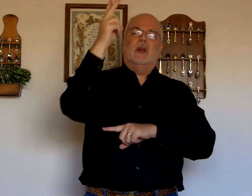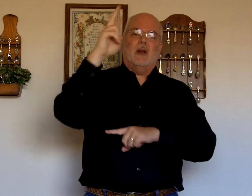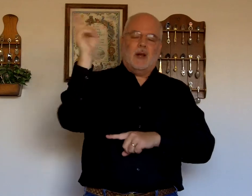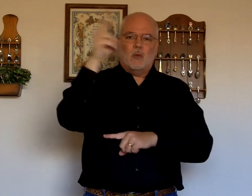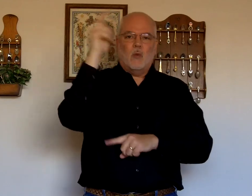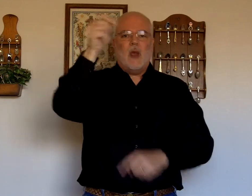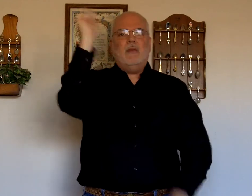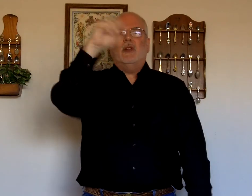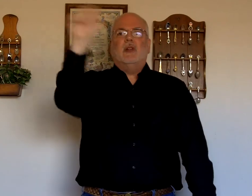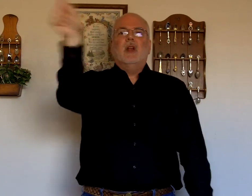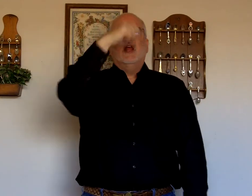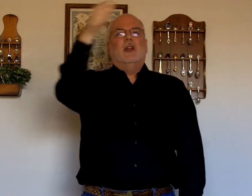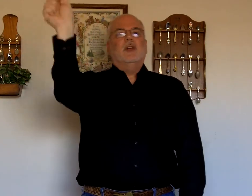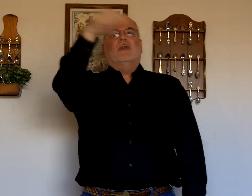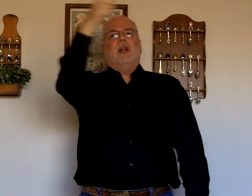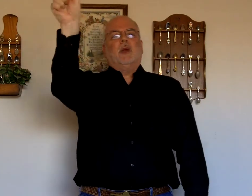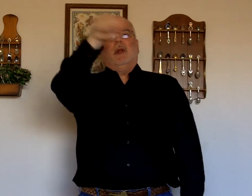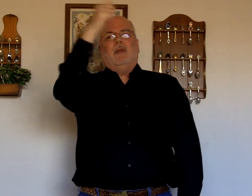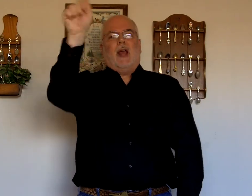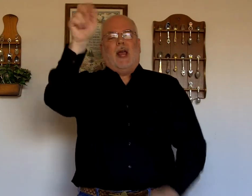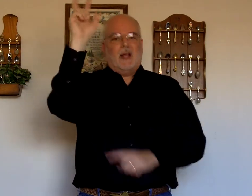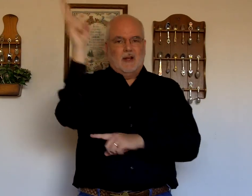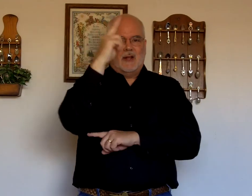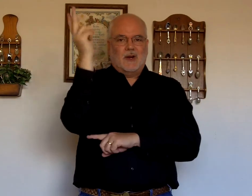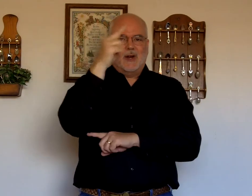Right. You're waving your. Your victory flag. Alright.